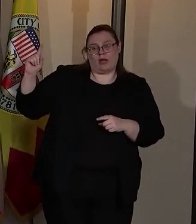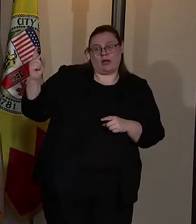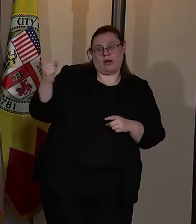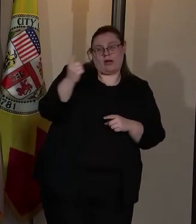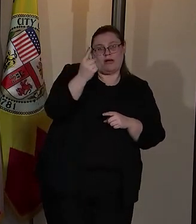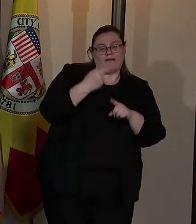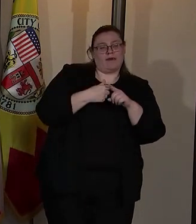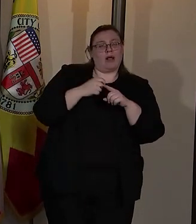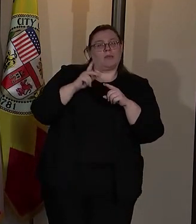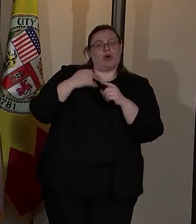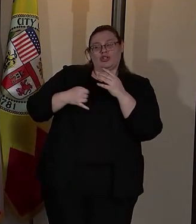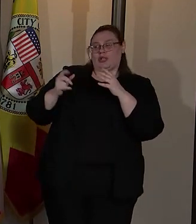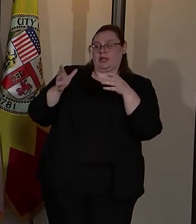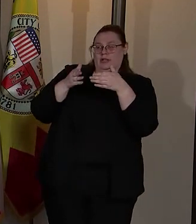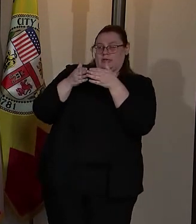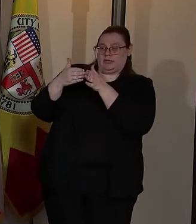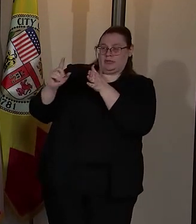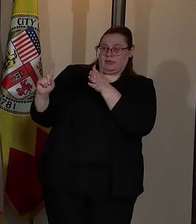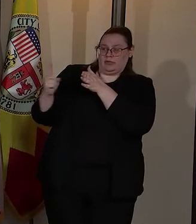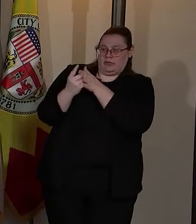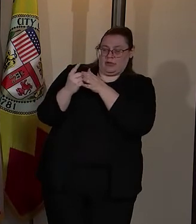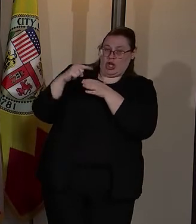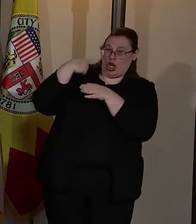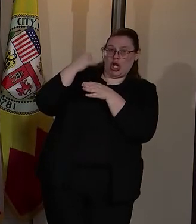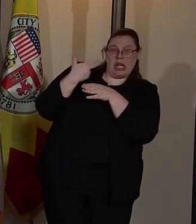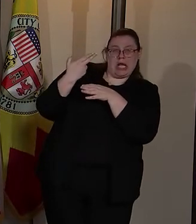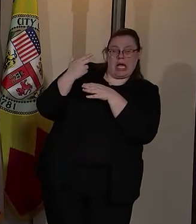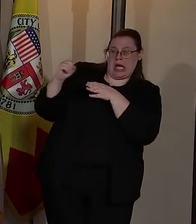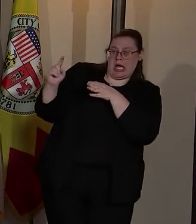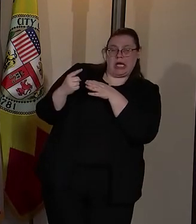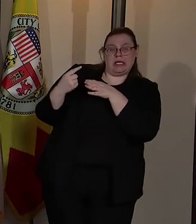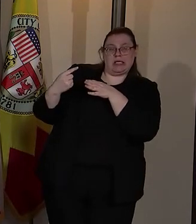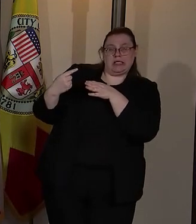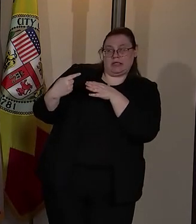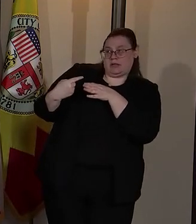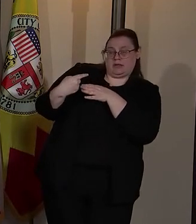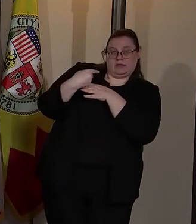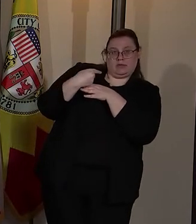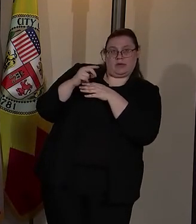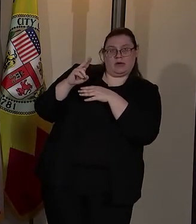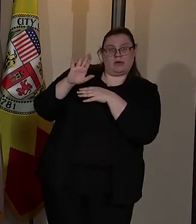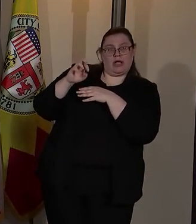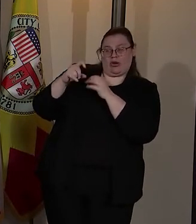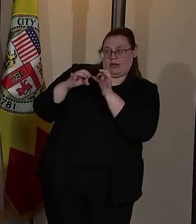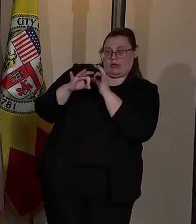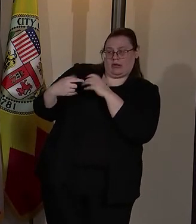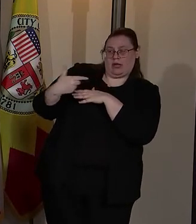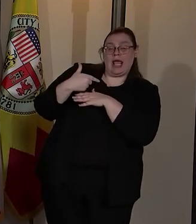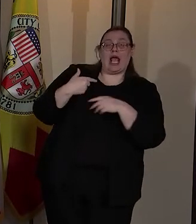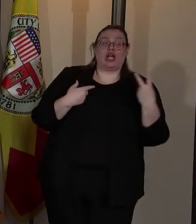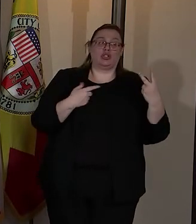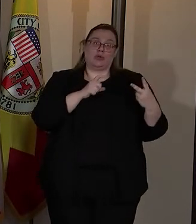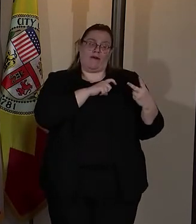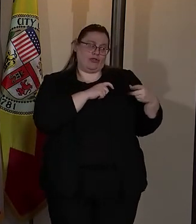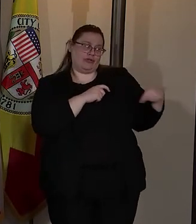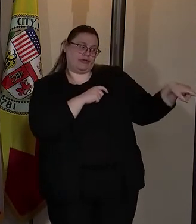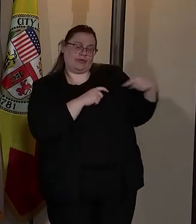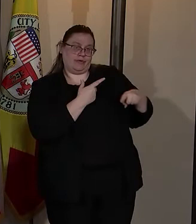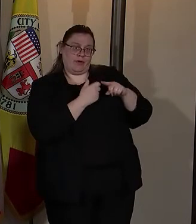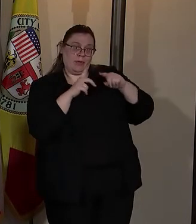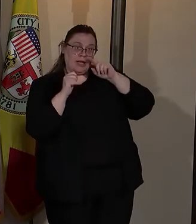housing project holding what looked like a handgun. The barrel was pointed at him and the two officers from the Los Angeles Police Department.